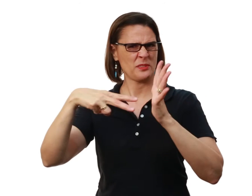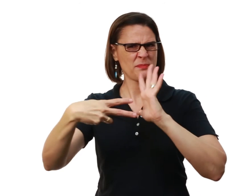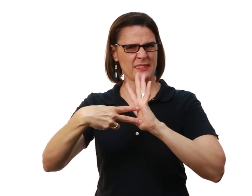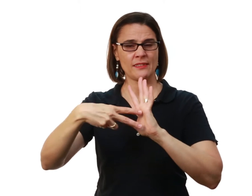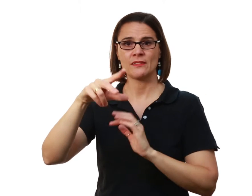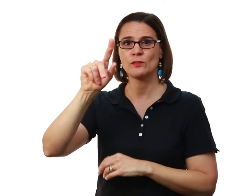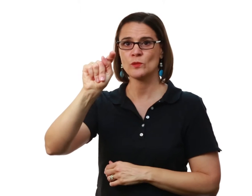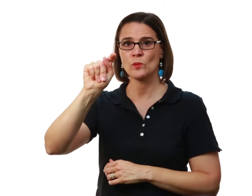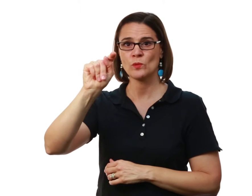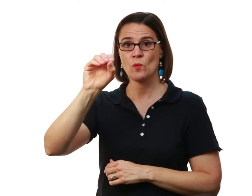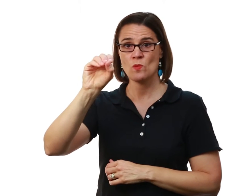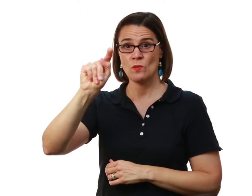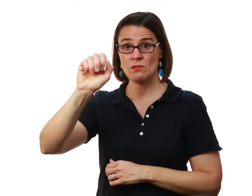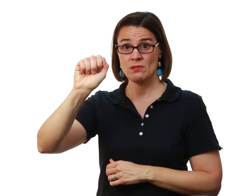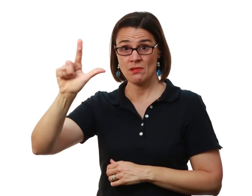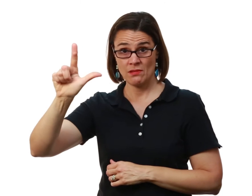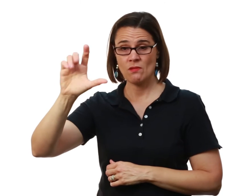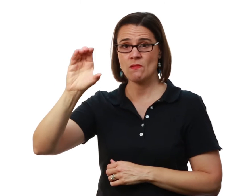So what does Total Communication mean?